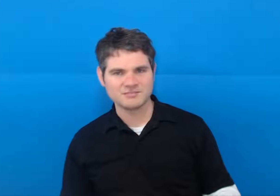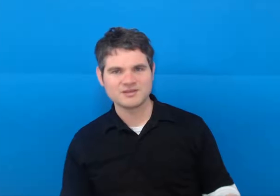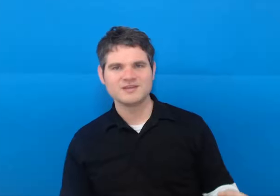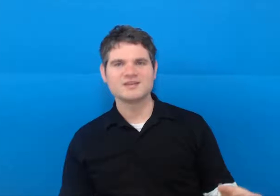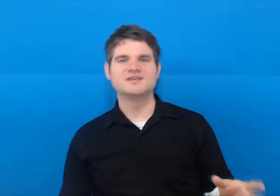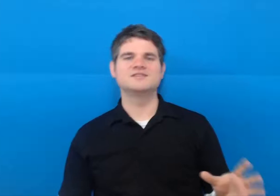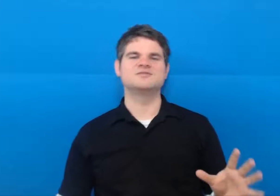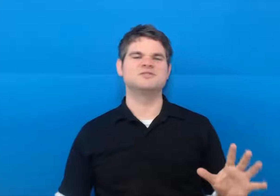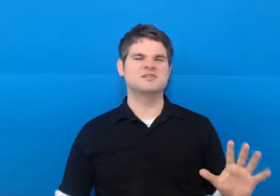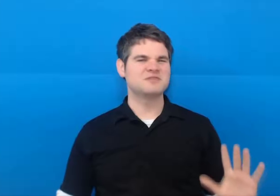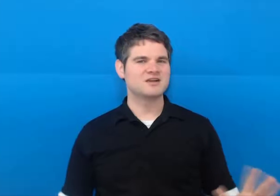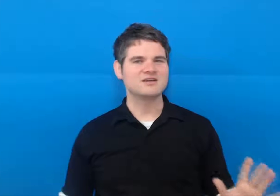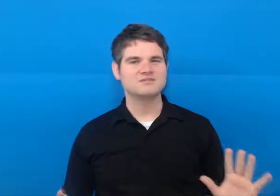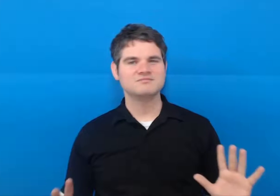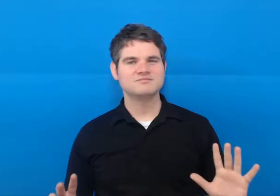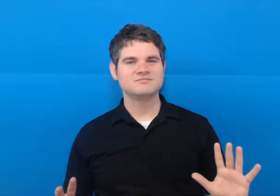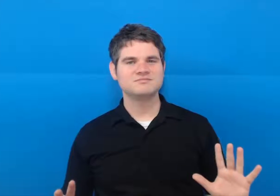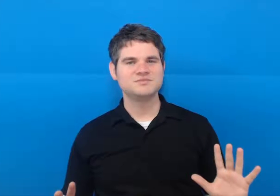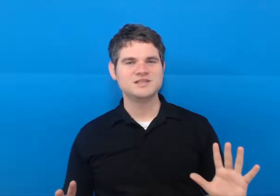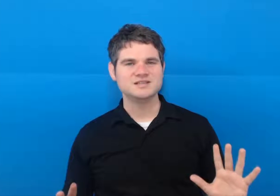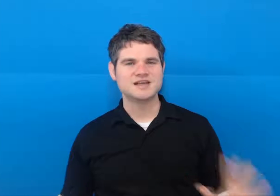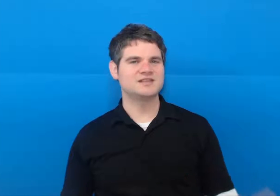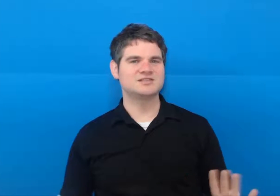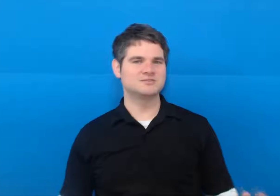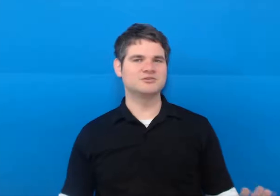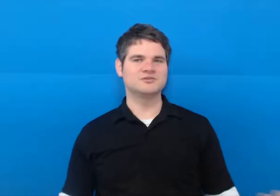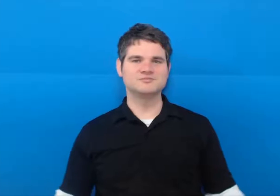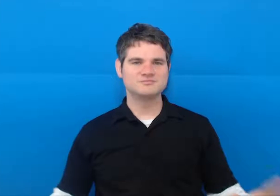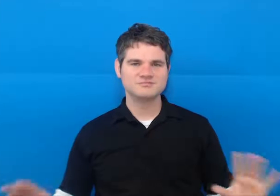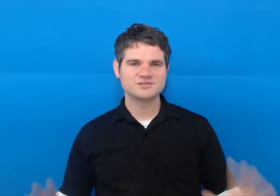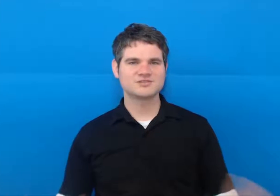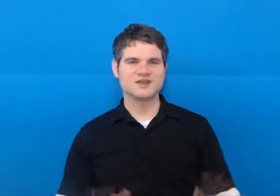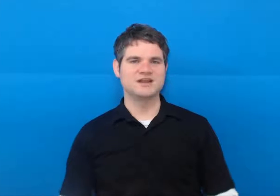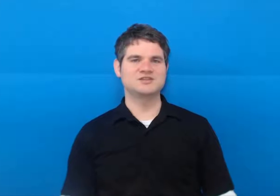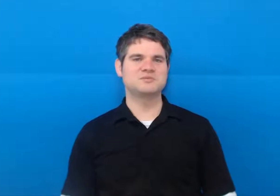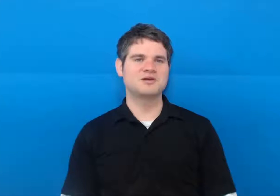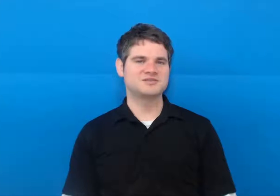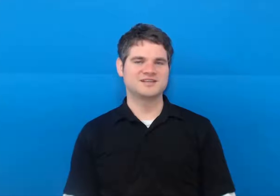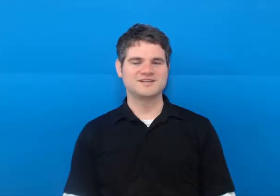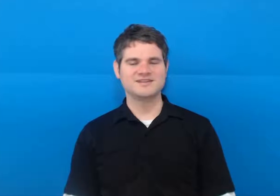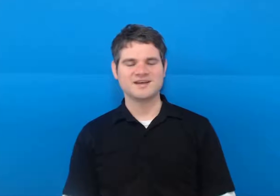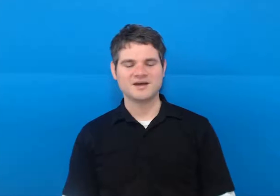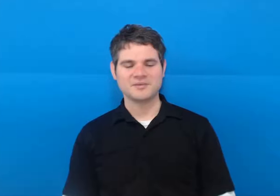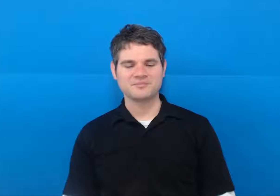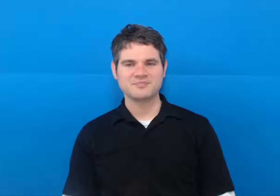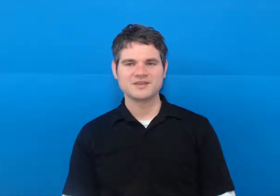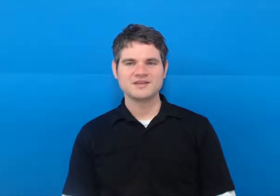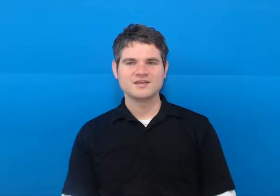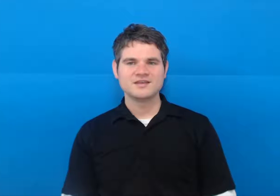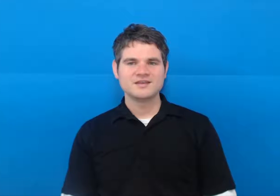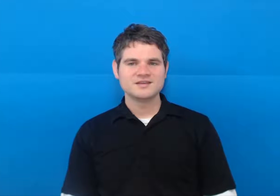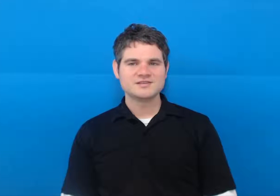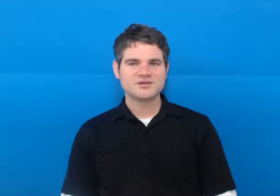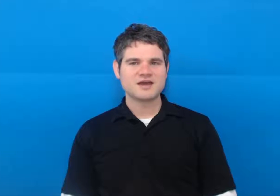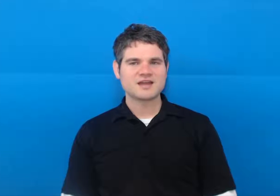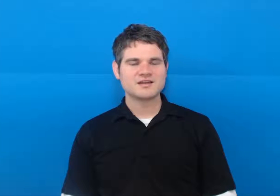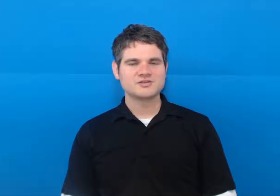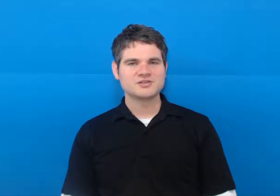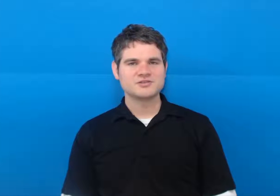so just a very detestable strange person so I can also